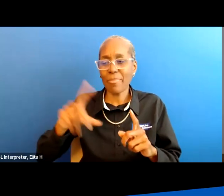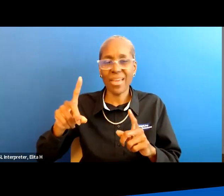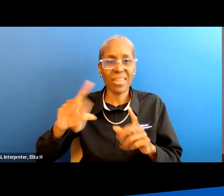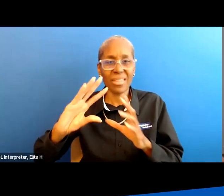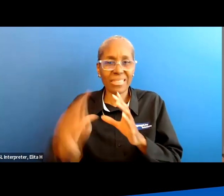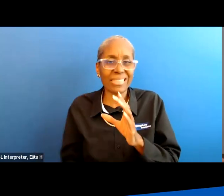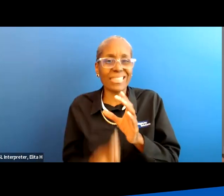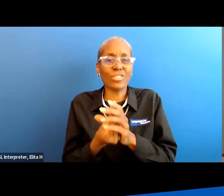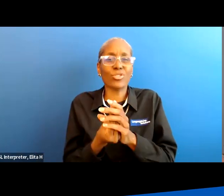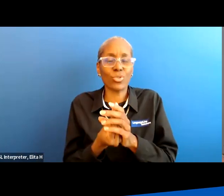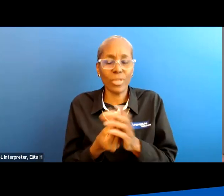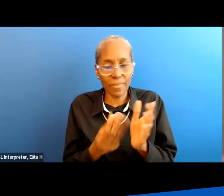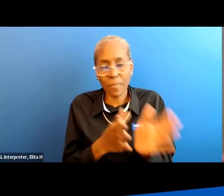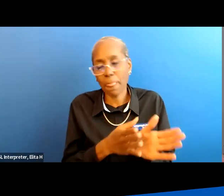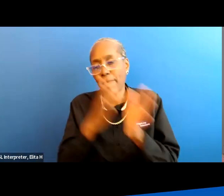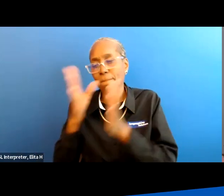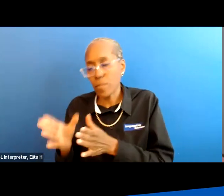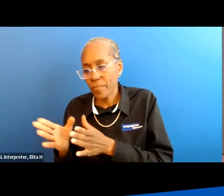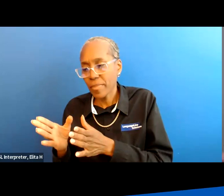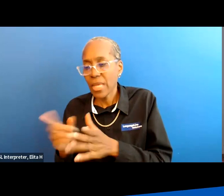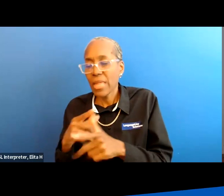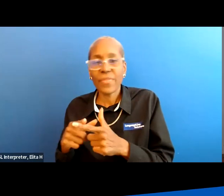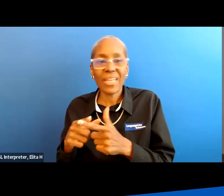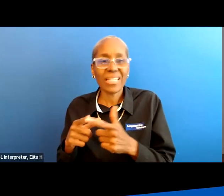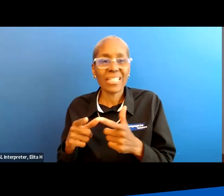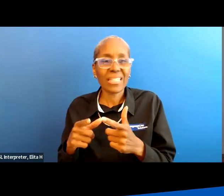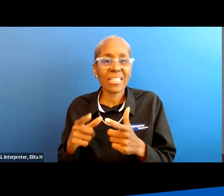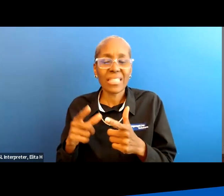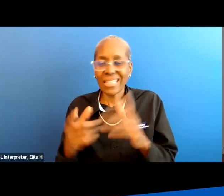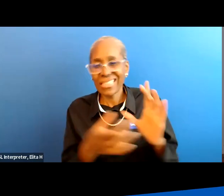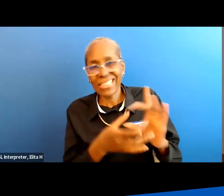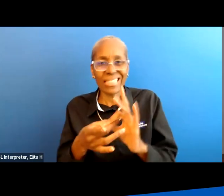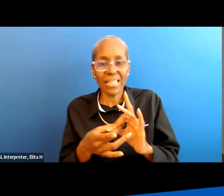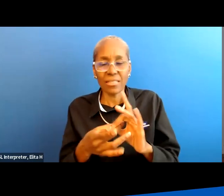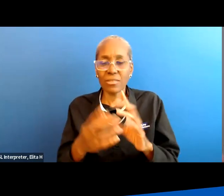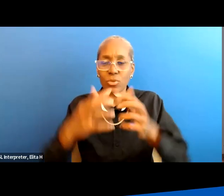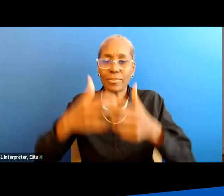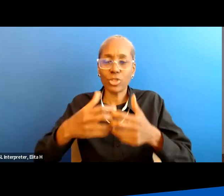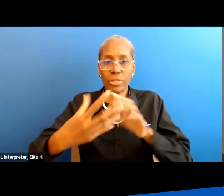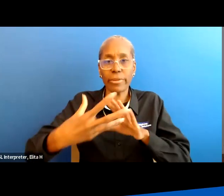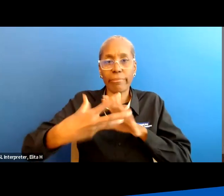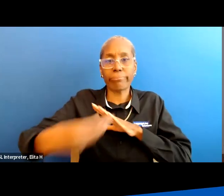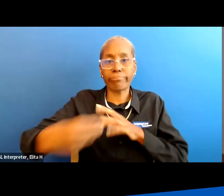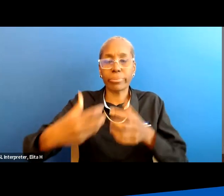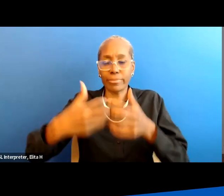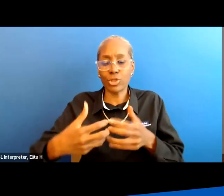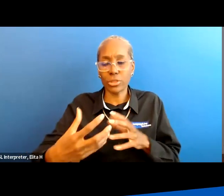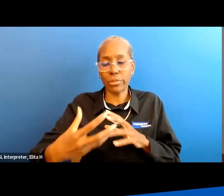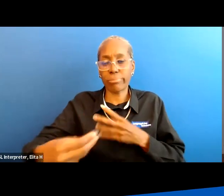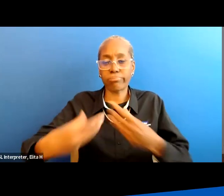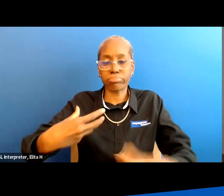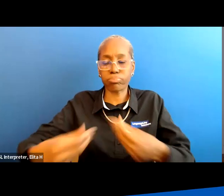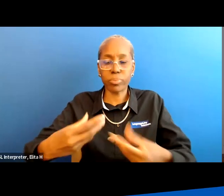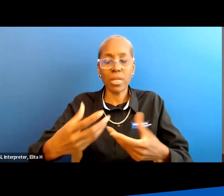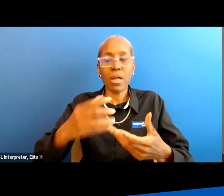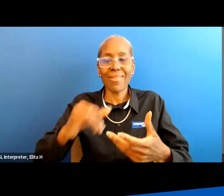um and then it catches then it's hooked up to a suction machine and the suction machine is actually turned up